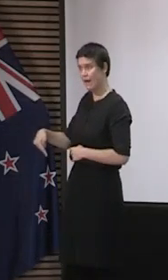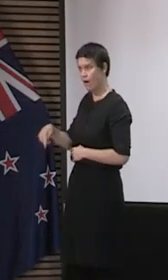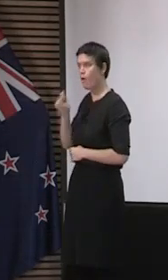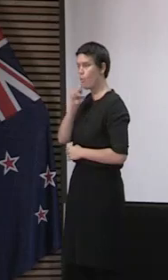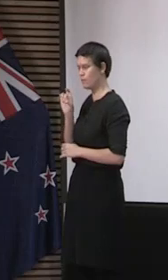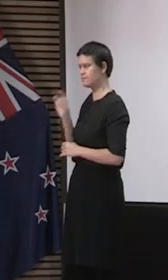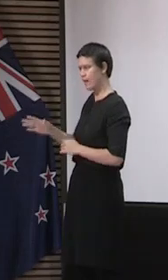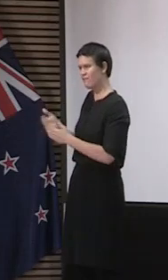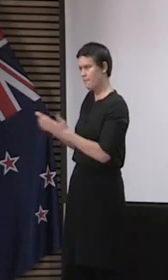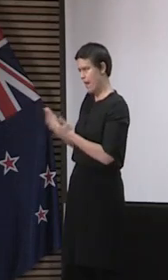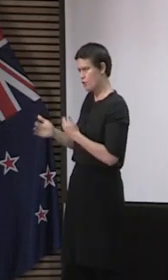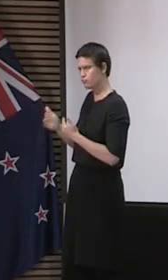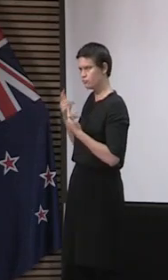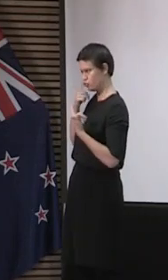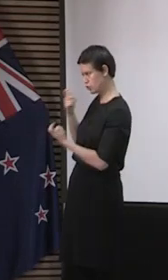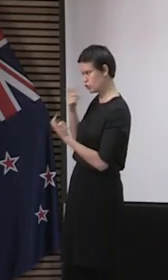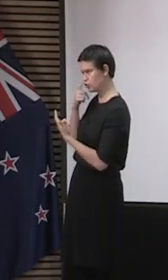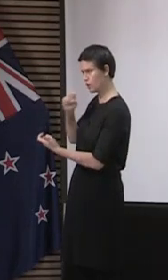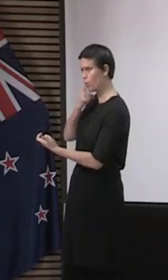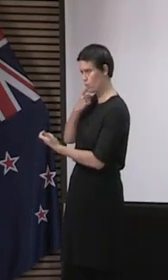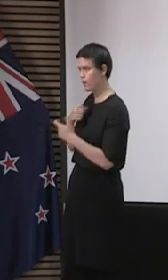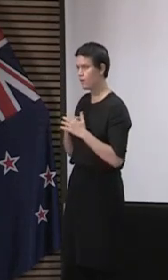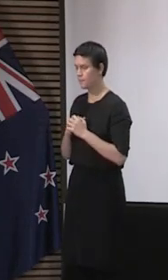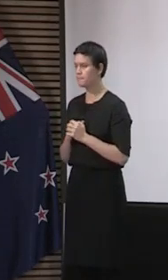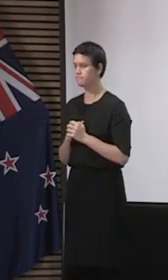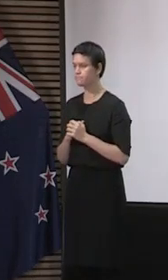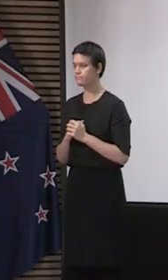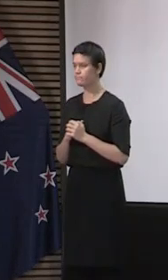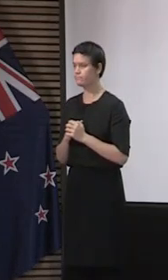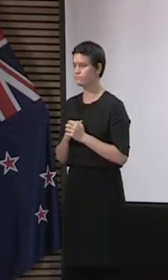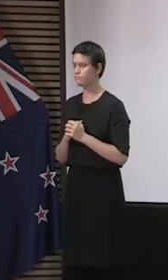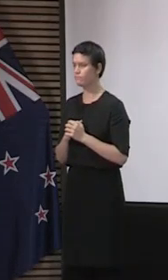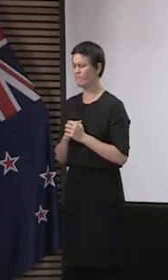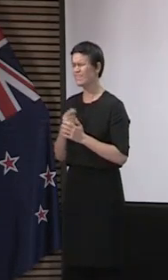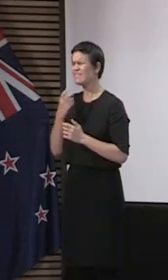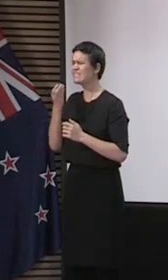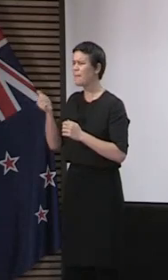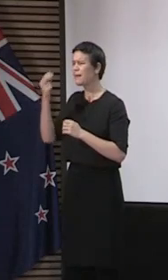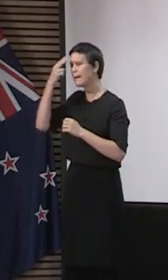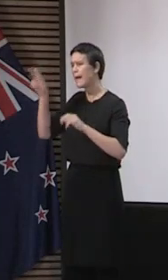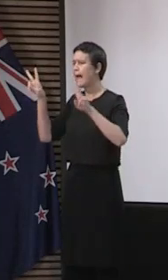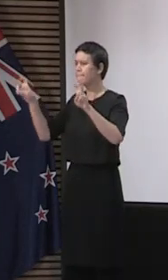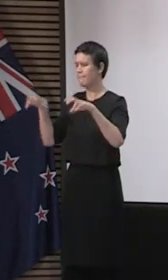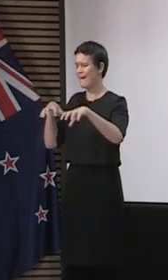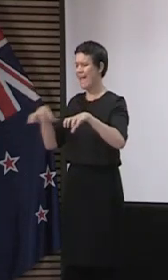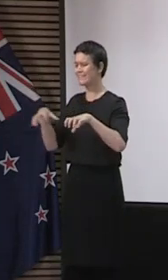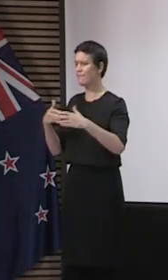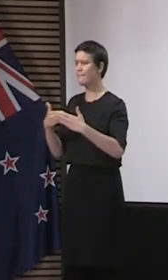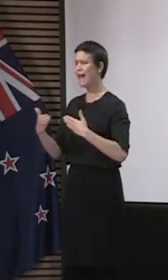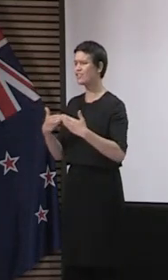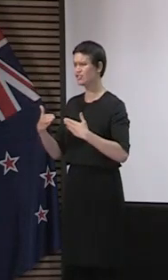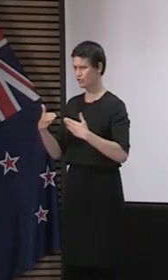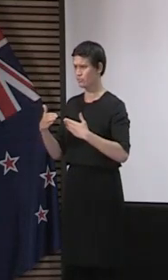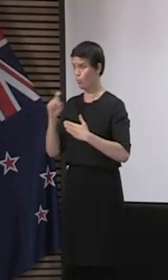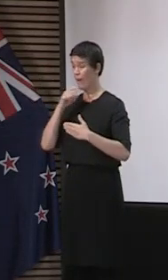Active management of cases and self-isolation means there are daily phone calls to check on the health and welfare needs of people including any symptoms